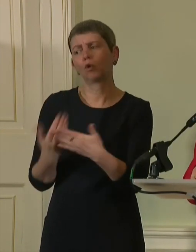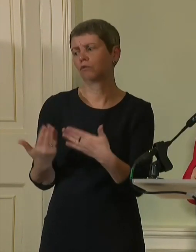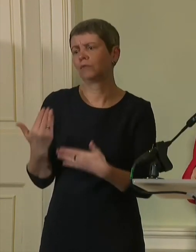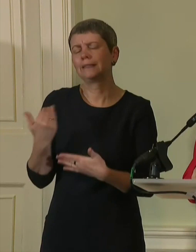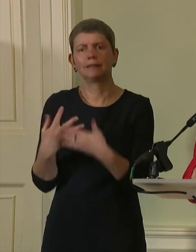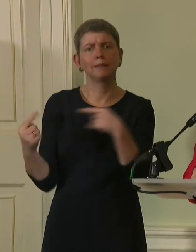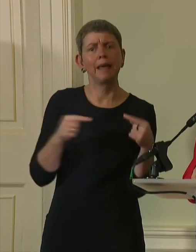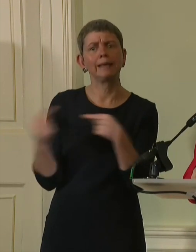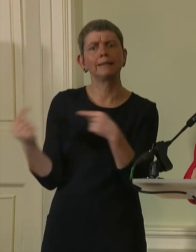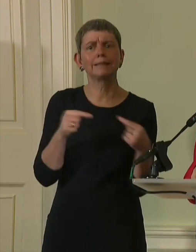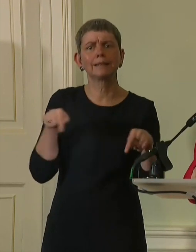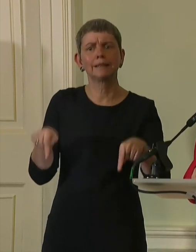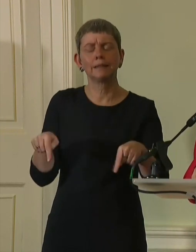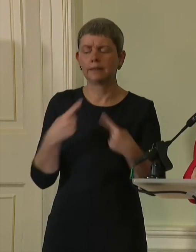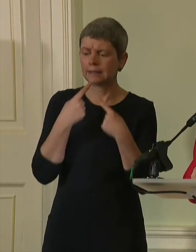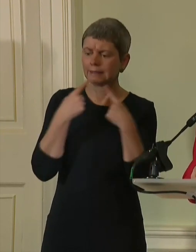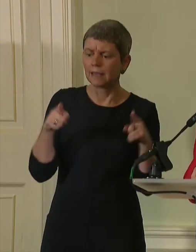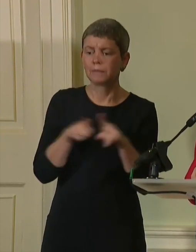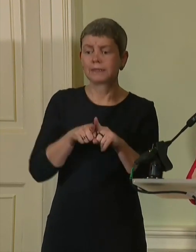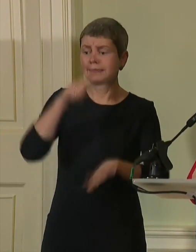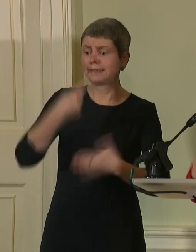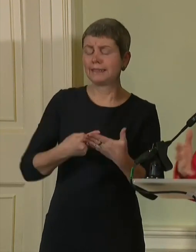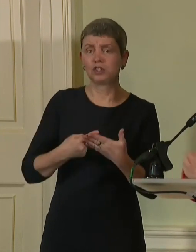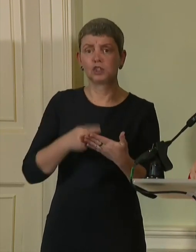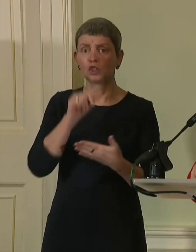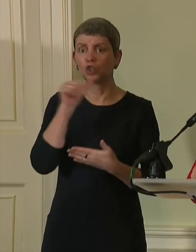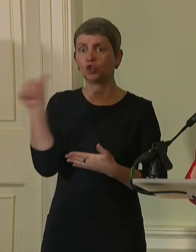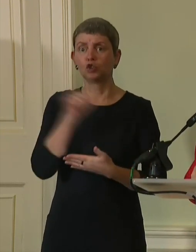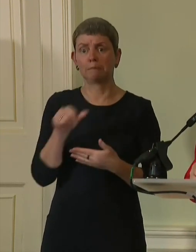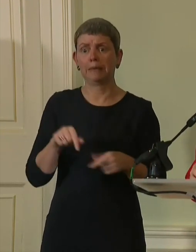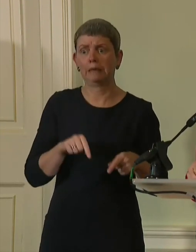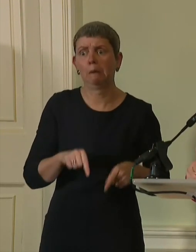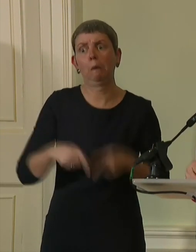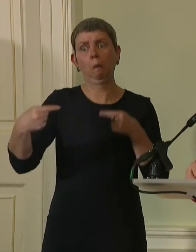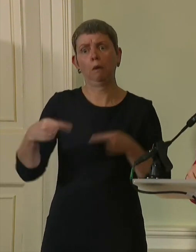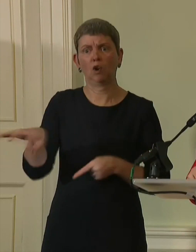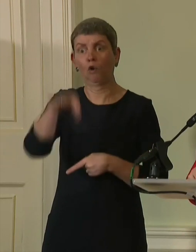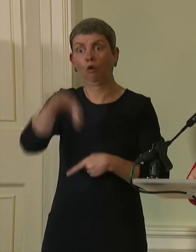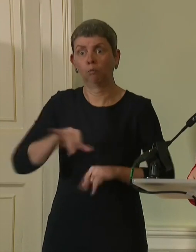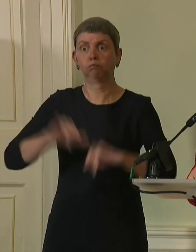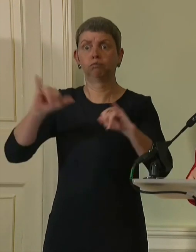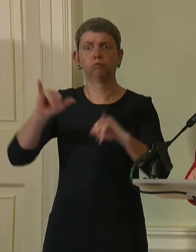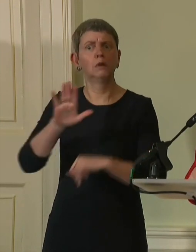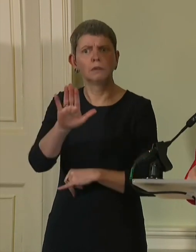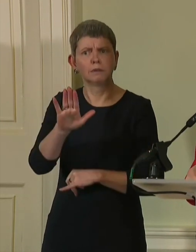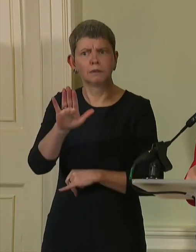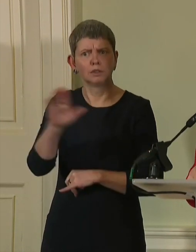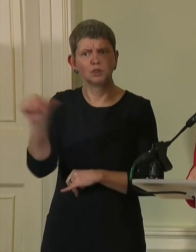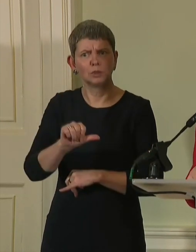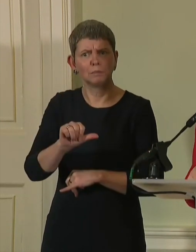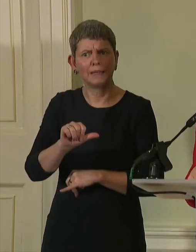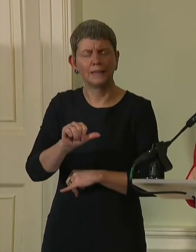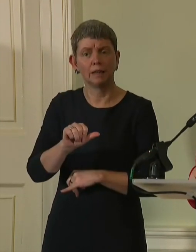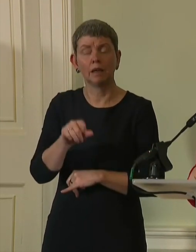Statements and decisions that should not be controversial at all quickly become so. Issues that are controversial end